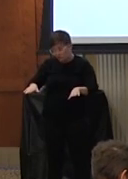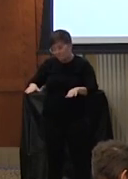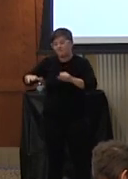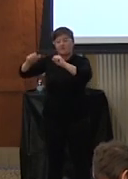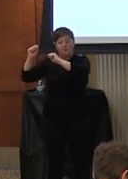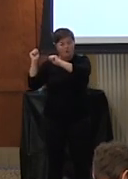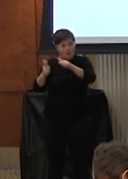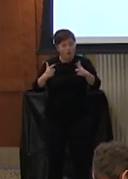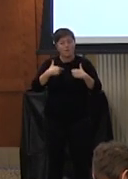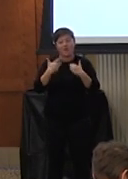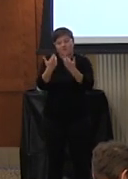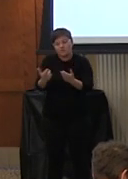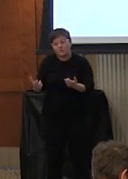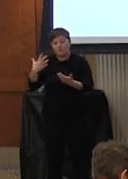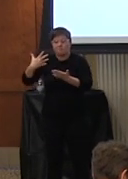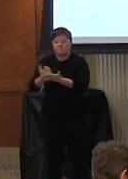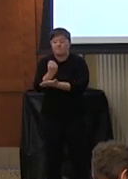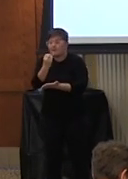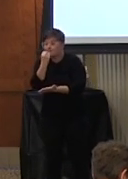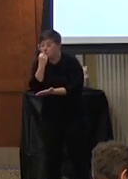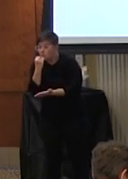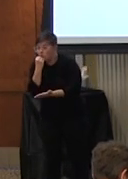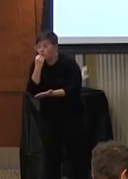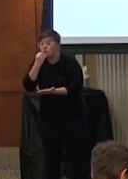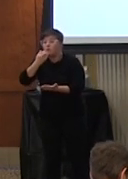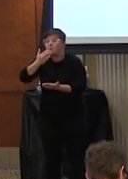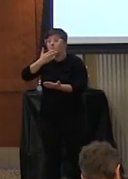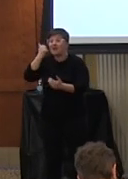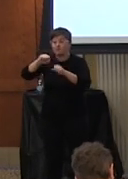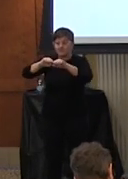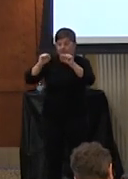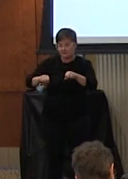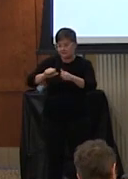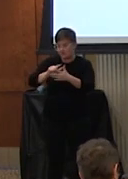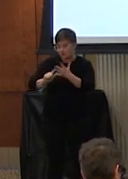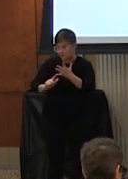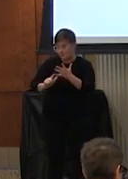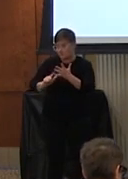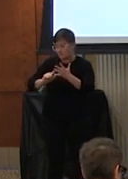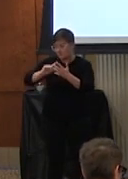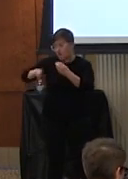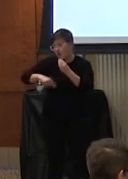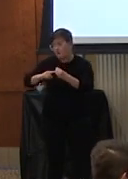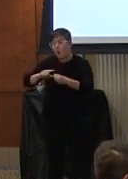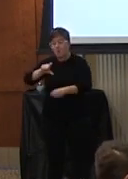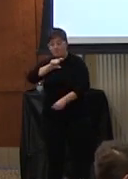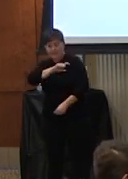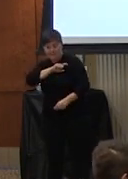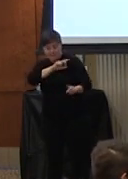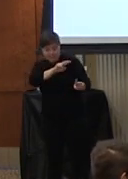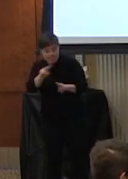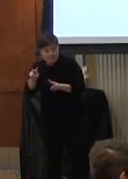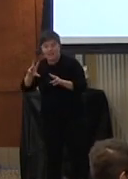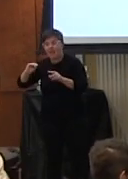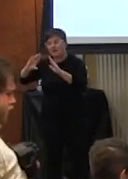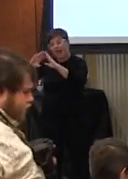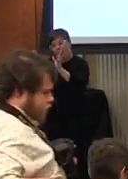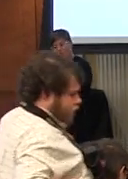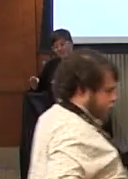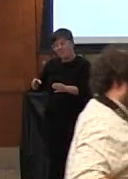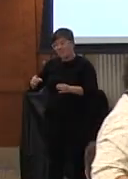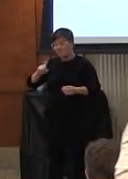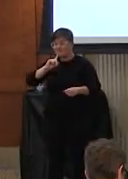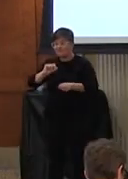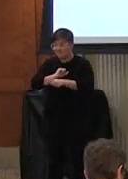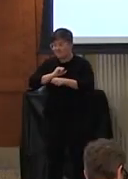to have resourcing to get food they wanted better systems um when in regards to police and housing and they came